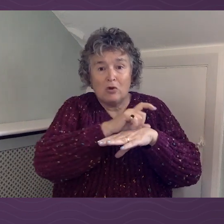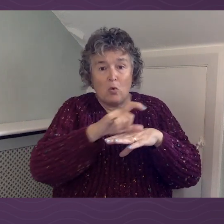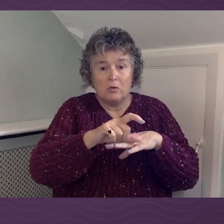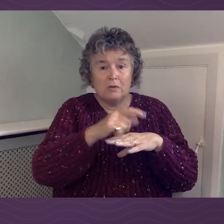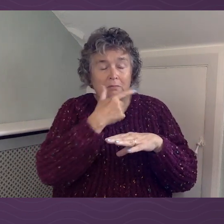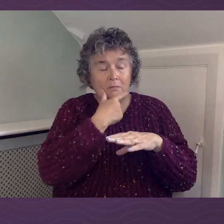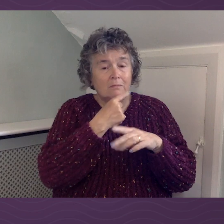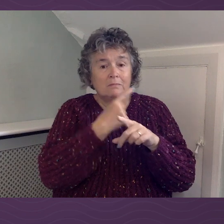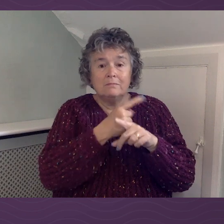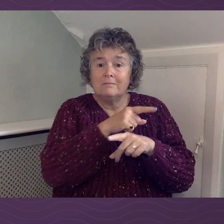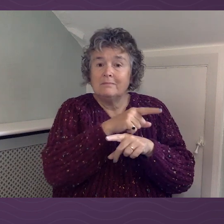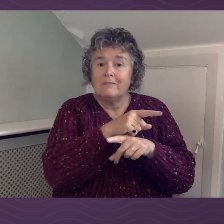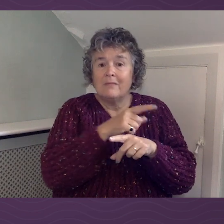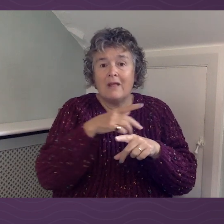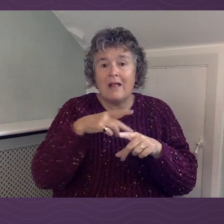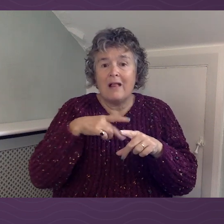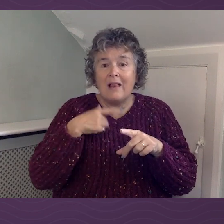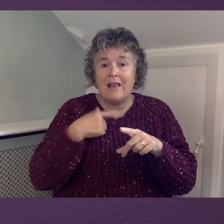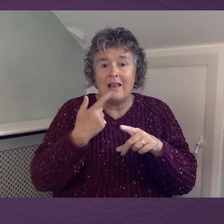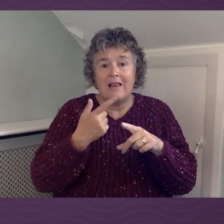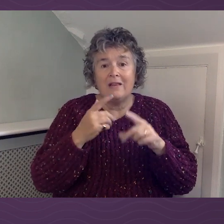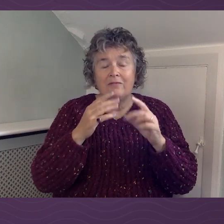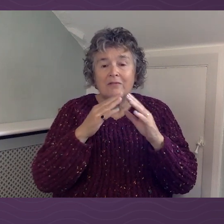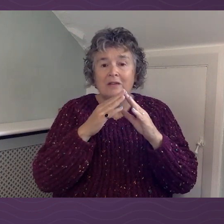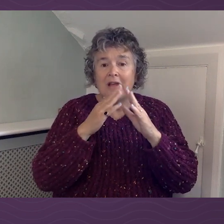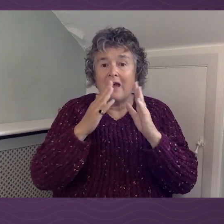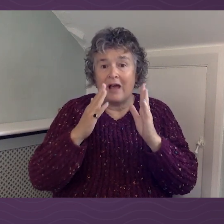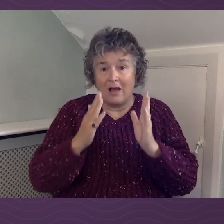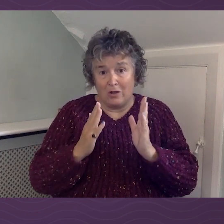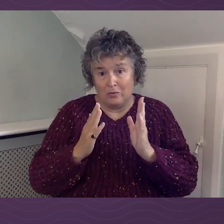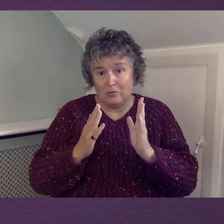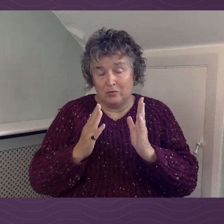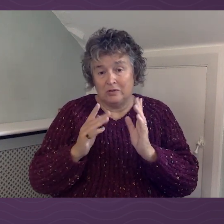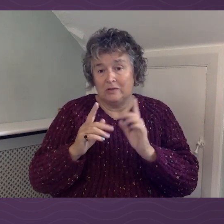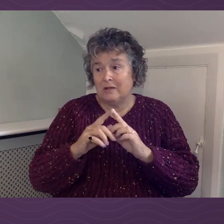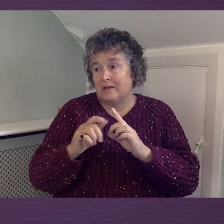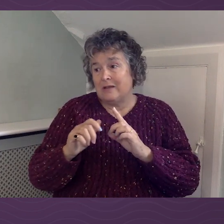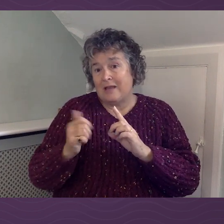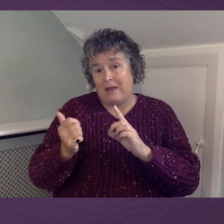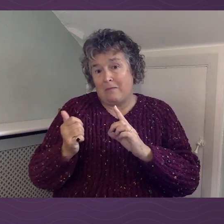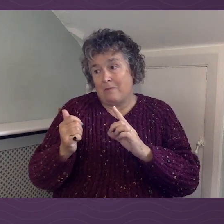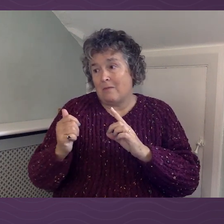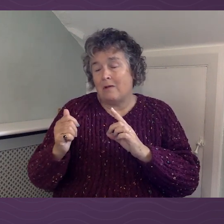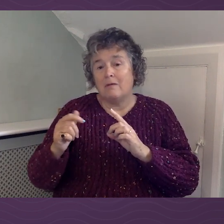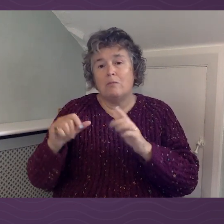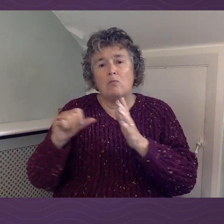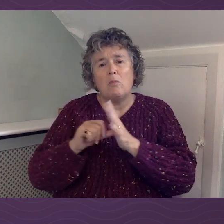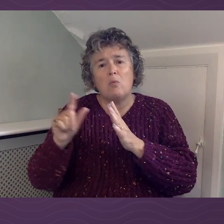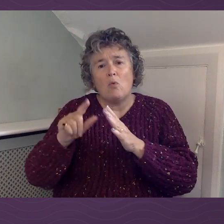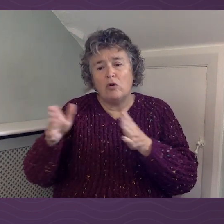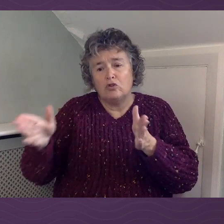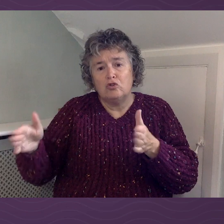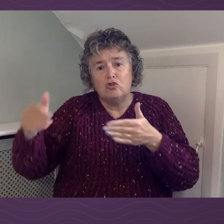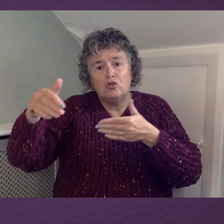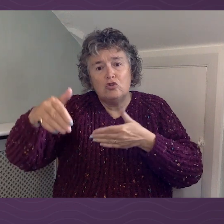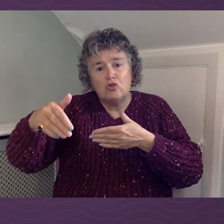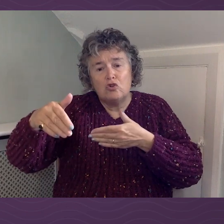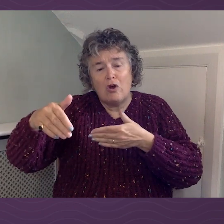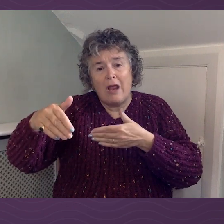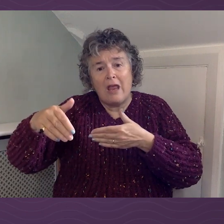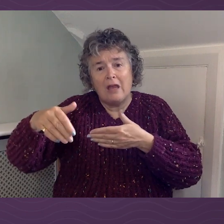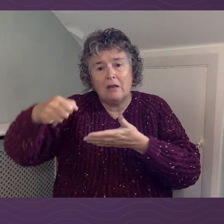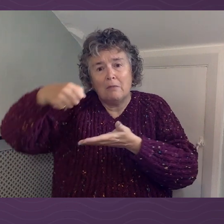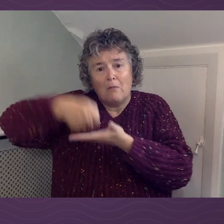about when he lived in this house, and in the alleyway between the house, the drain was blocked, and it had been raining a lot, and this drain was